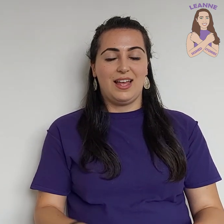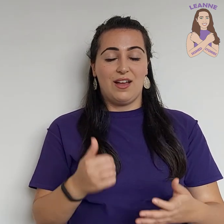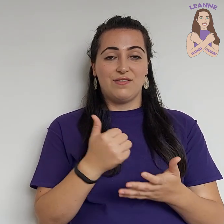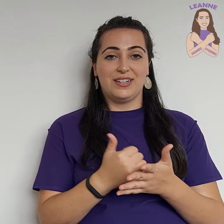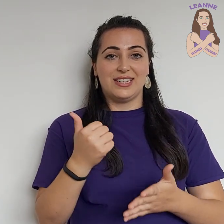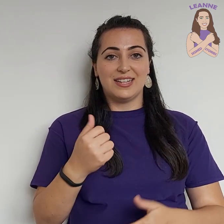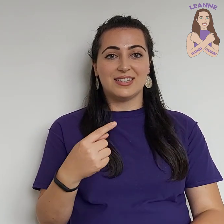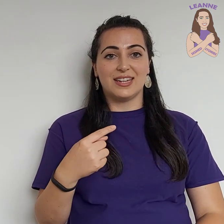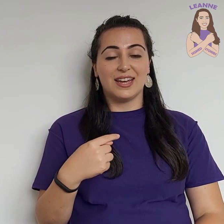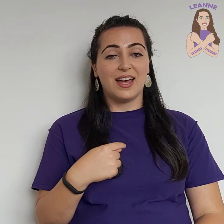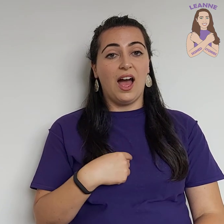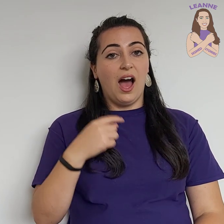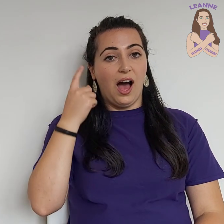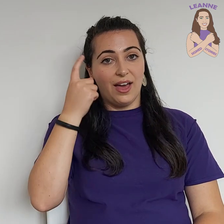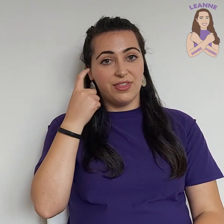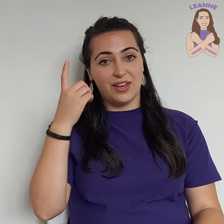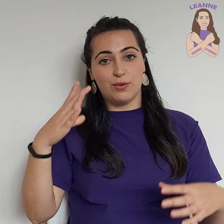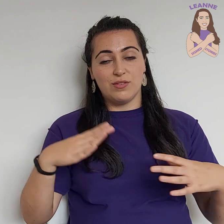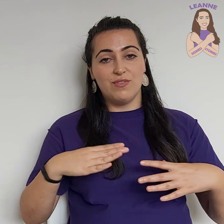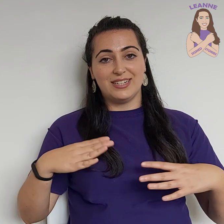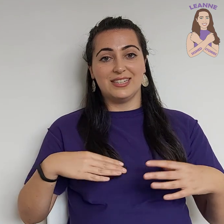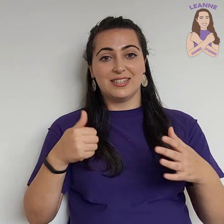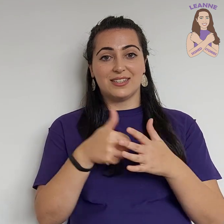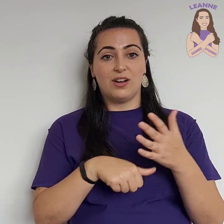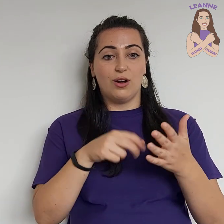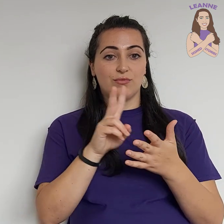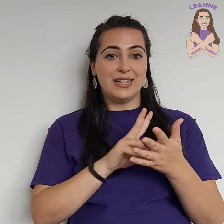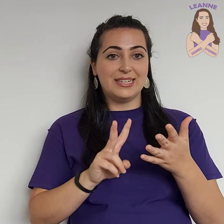Fantastic. I think we're ready to start reading.